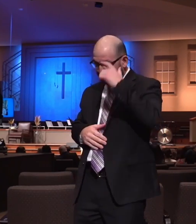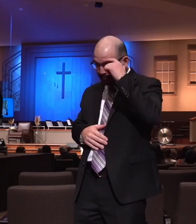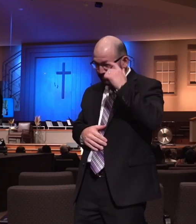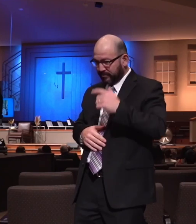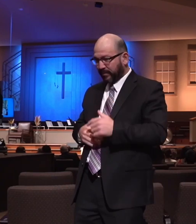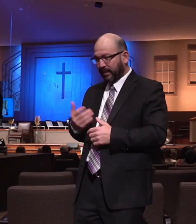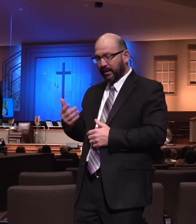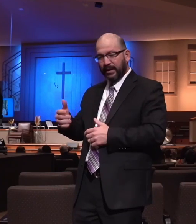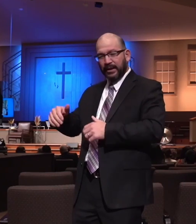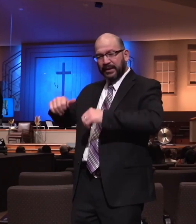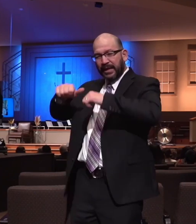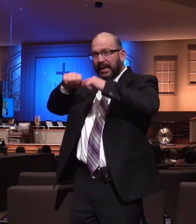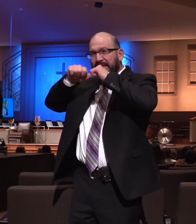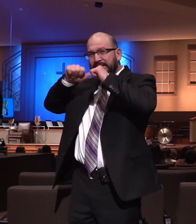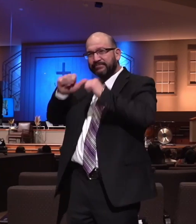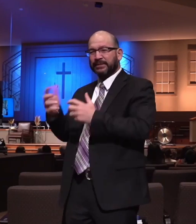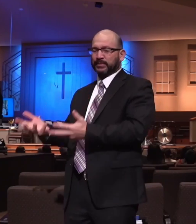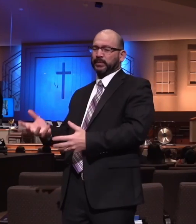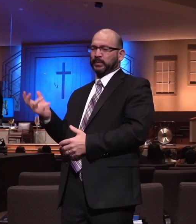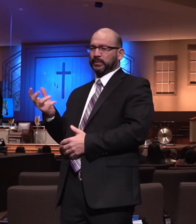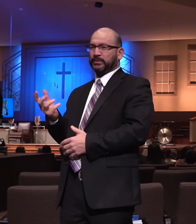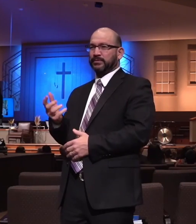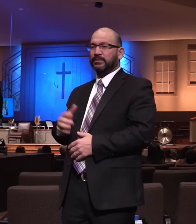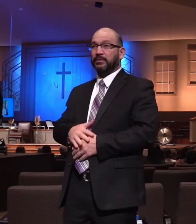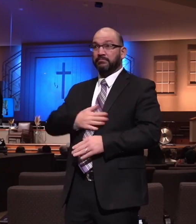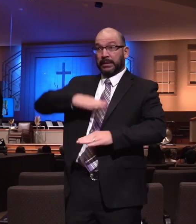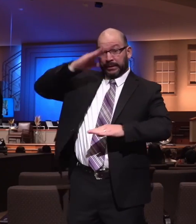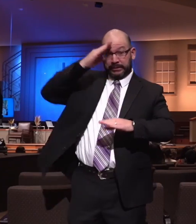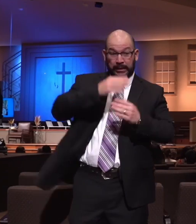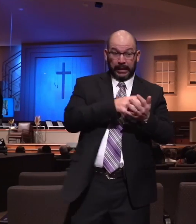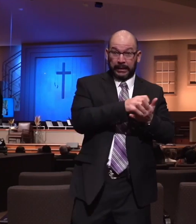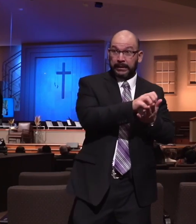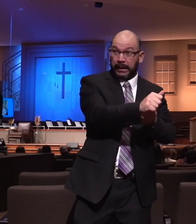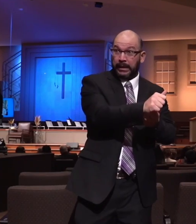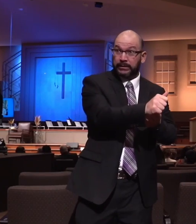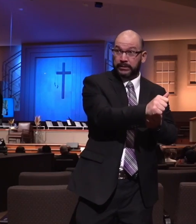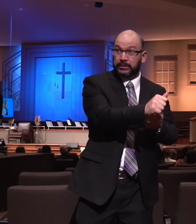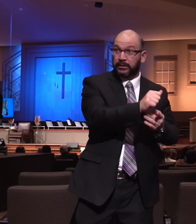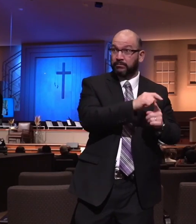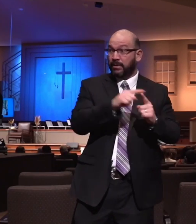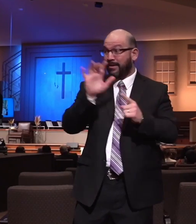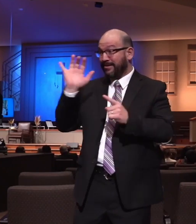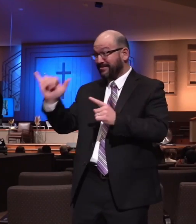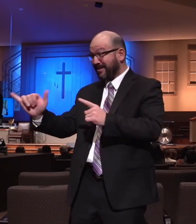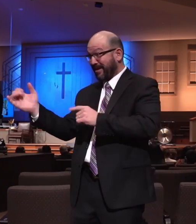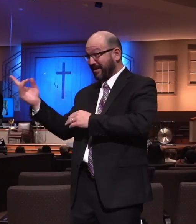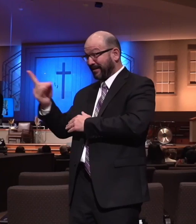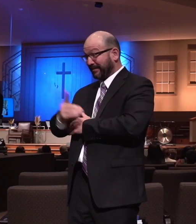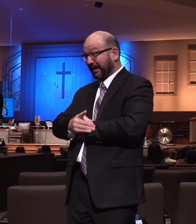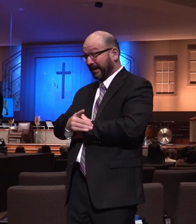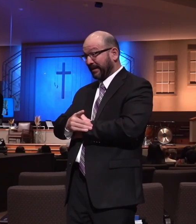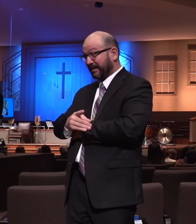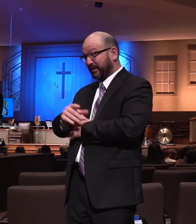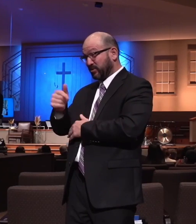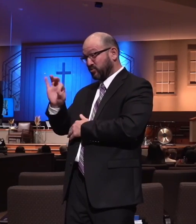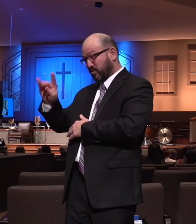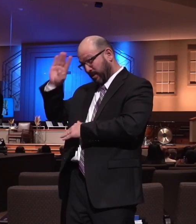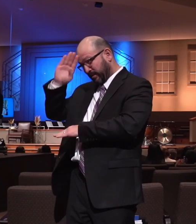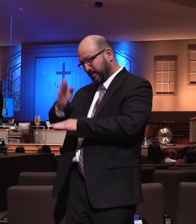blessing into our life. I asked Peter the other day, I said, what'd you do for Camden's birthday? He said, well, he said,